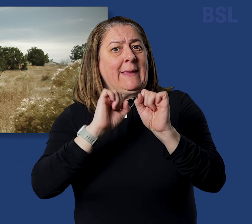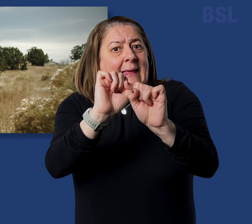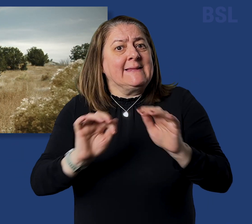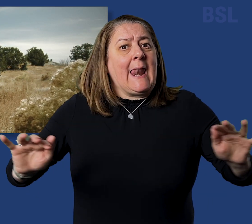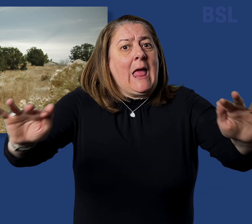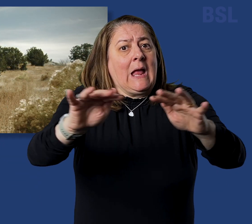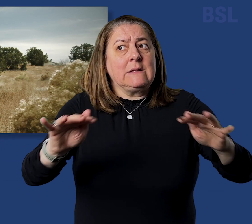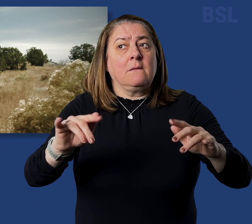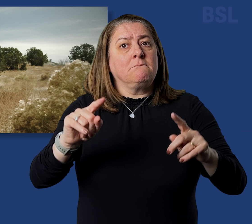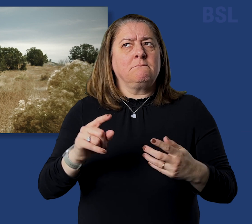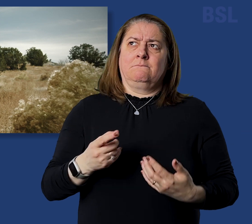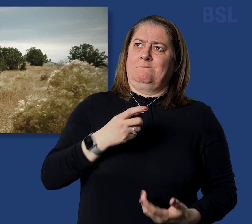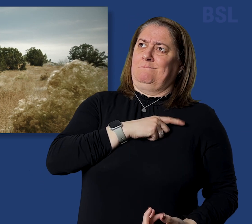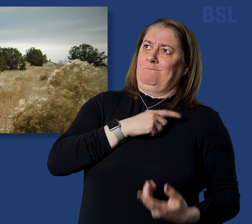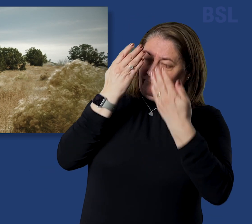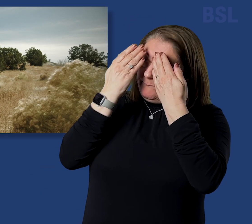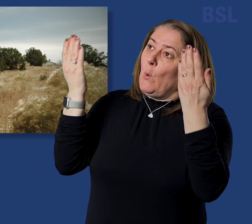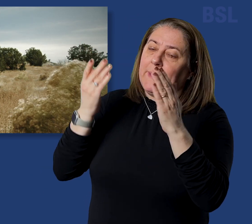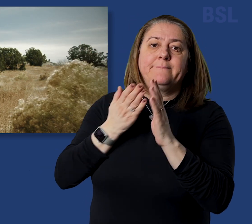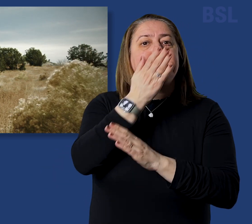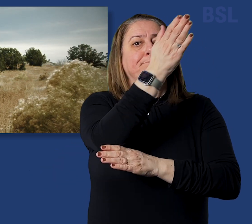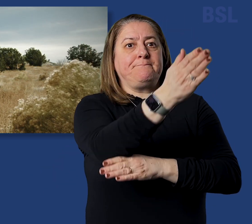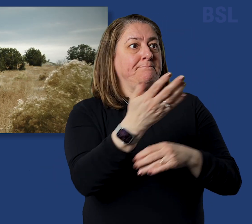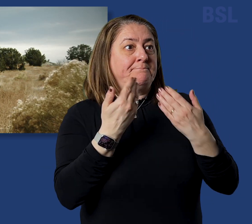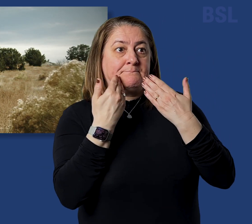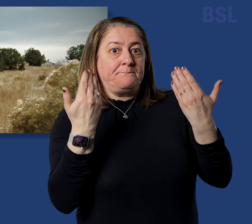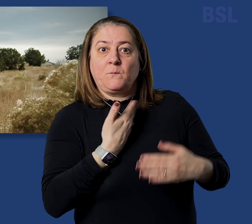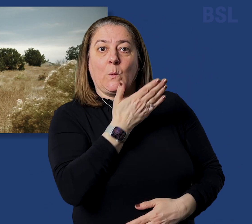obeyed, and he went out, not knowing whither he went.